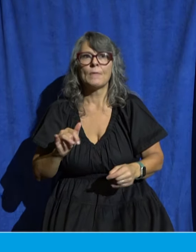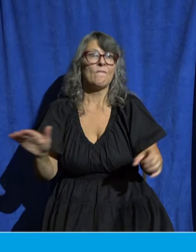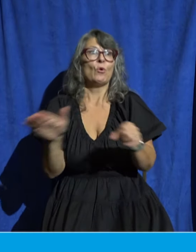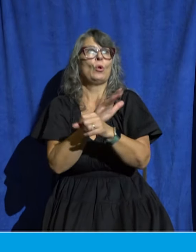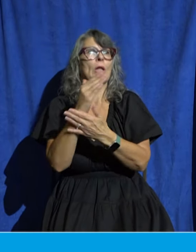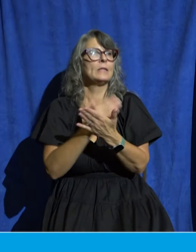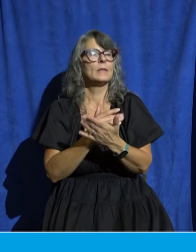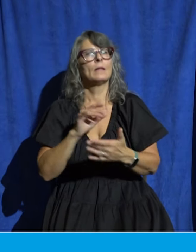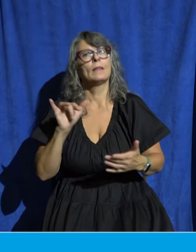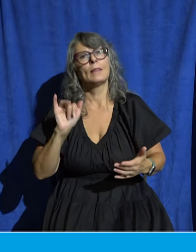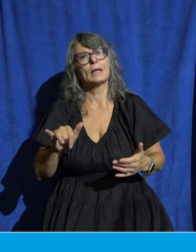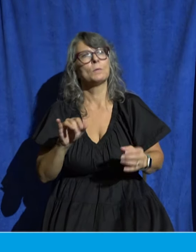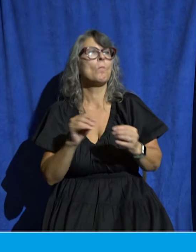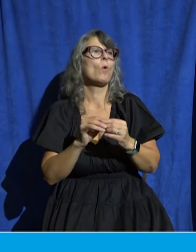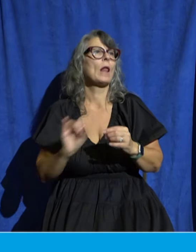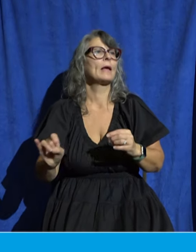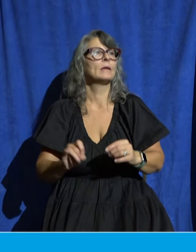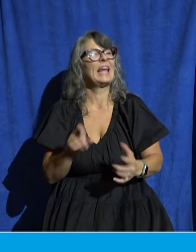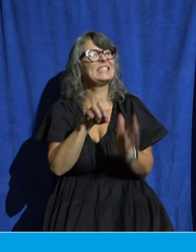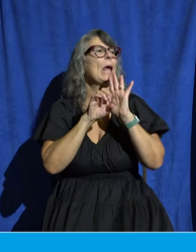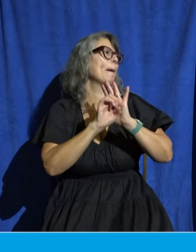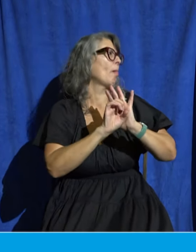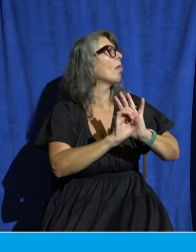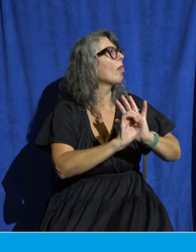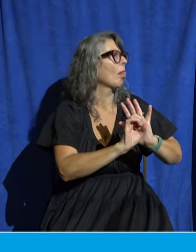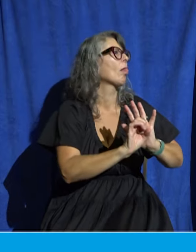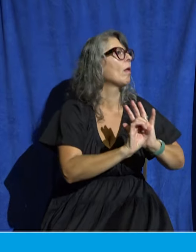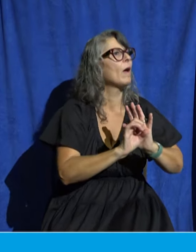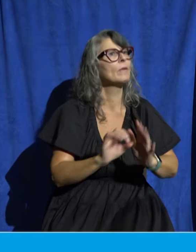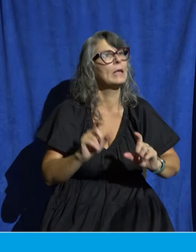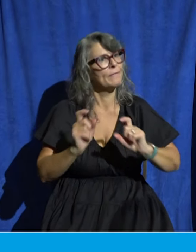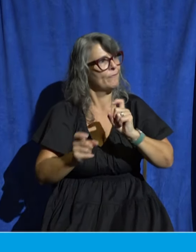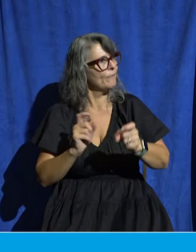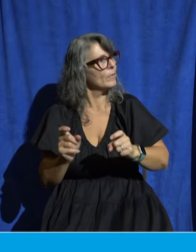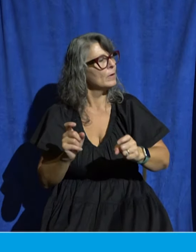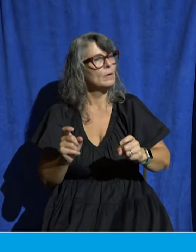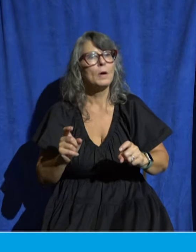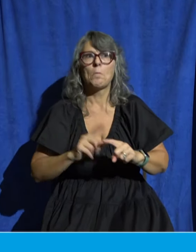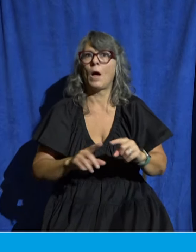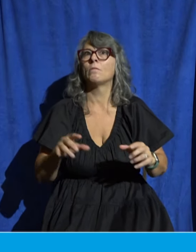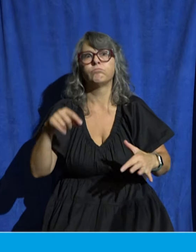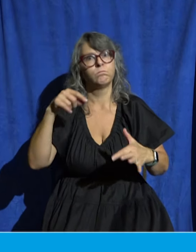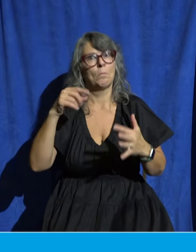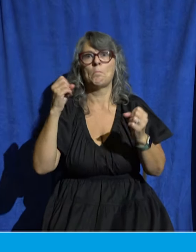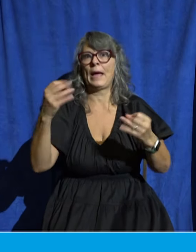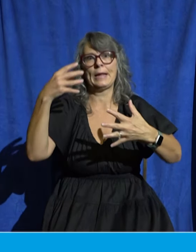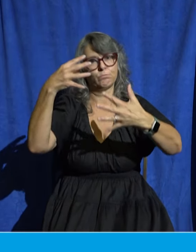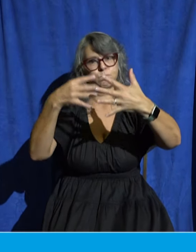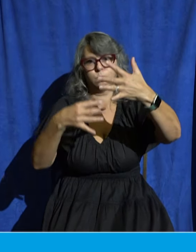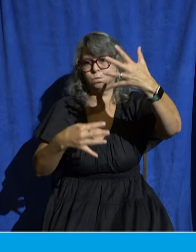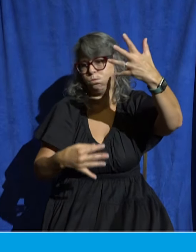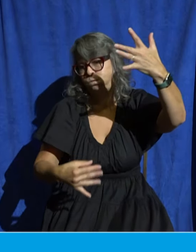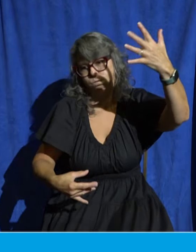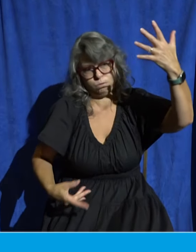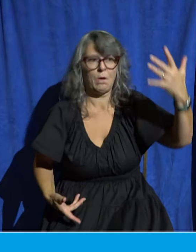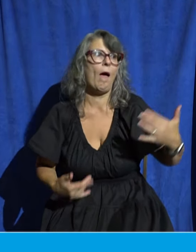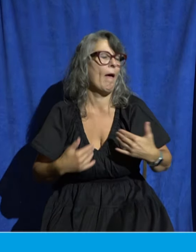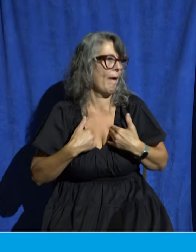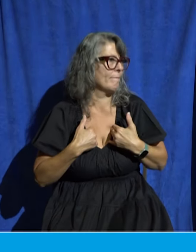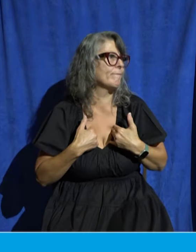Now I'm not saying that we shouldn't seek to know what the Bible classifies as a spiritual gift. That's why deeper study of these passages is important. Hopefully you're writing some